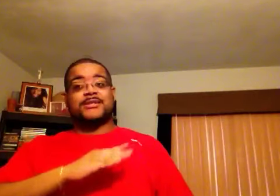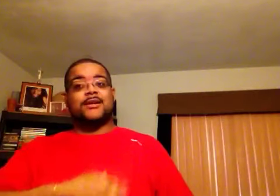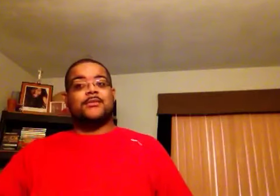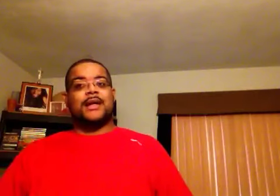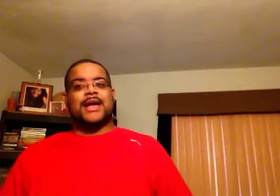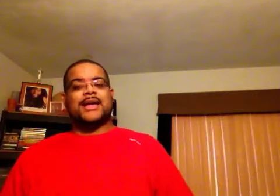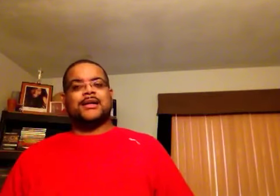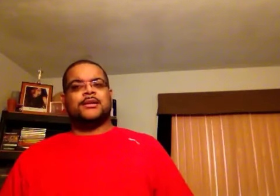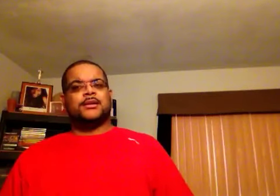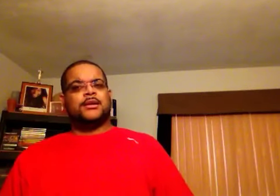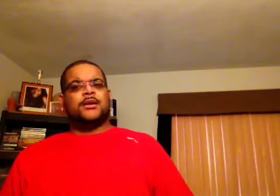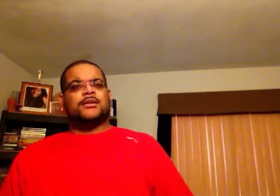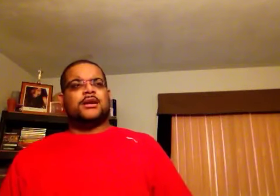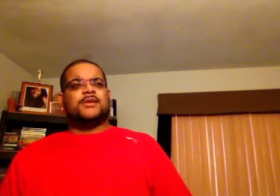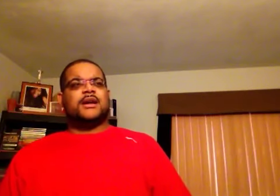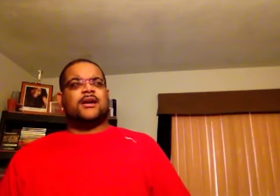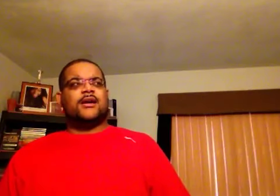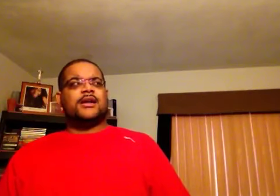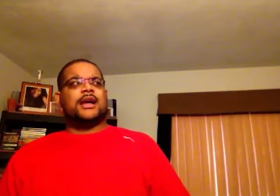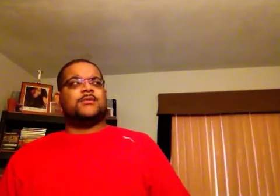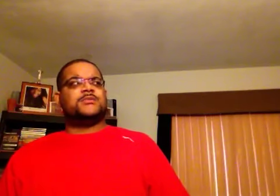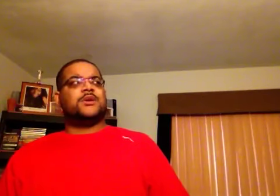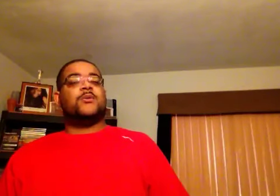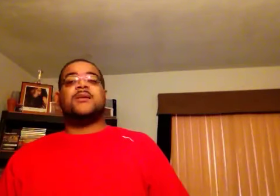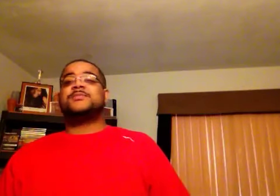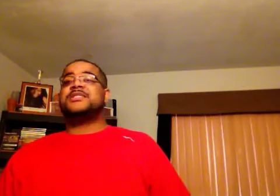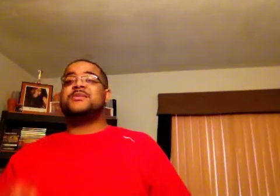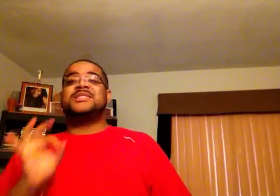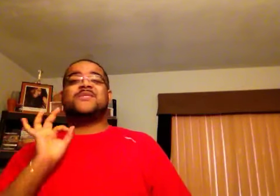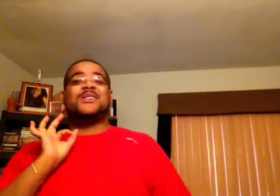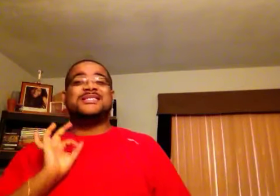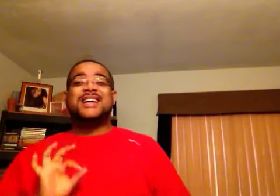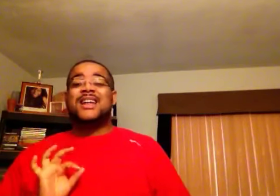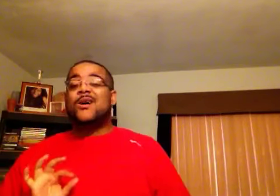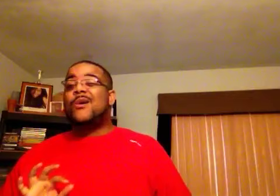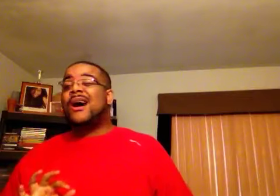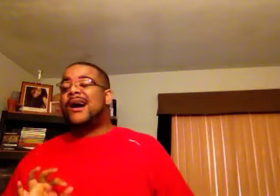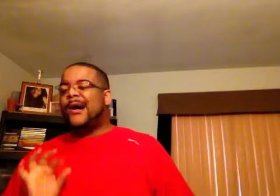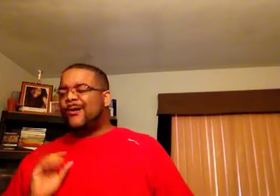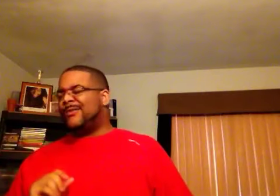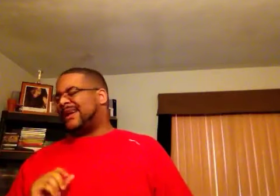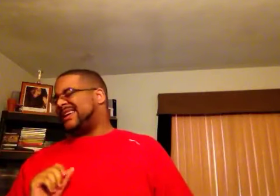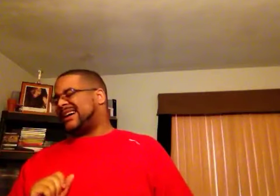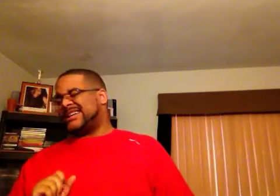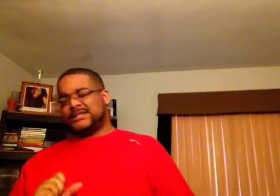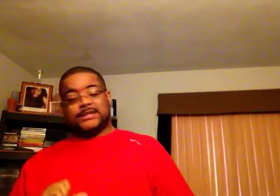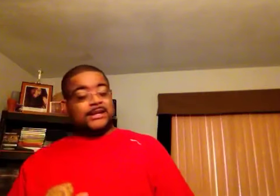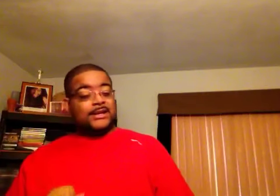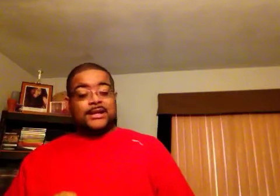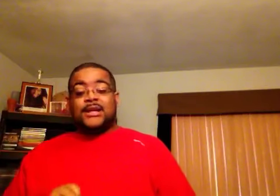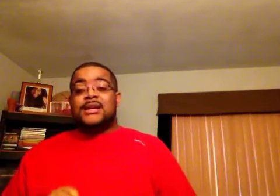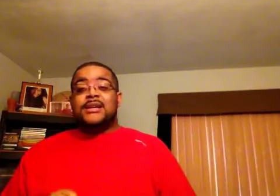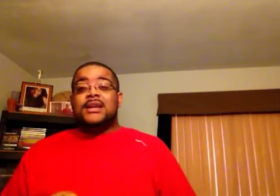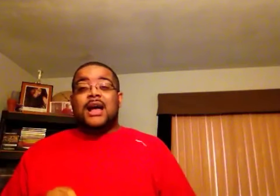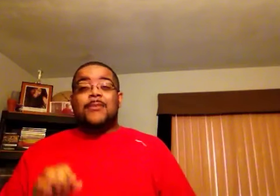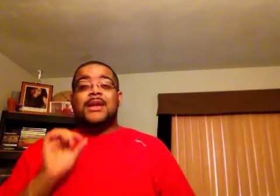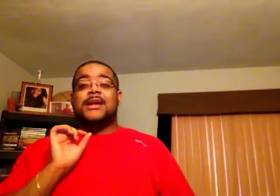the song, like, no, then I heard it, and I was blown away, especially with his falsetto, oh my gosh. Which, I mean,